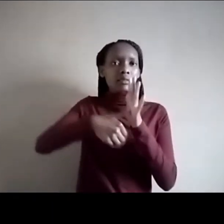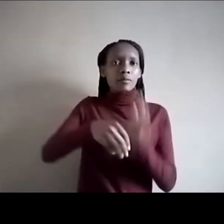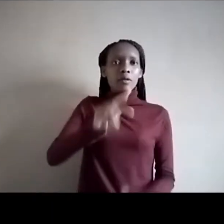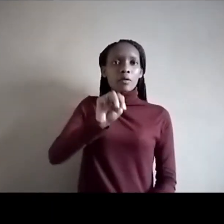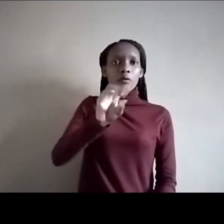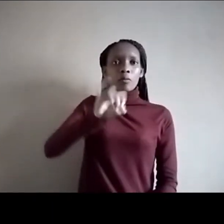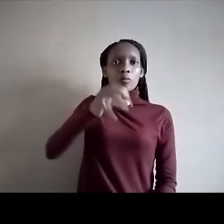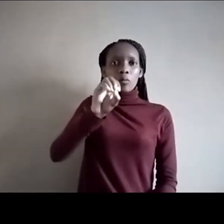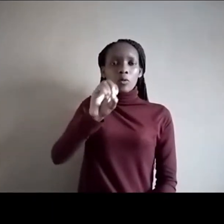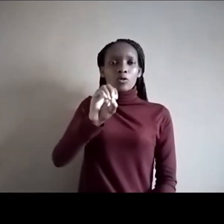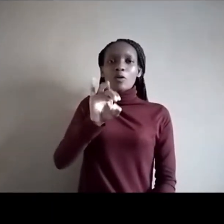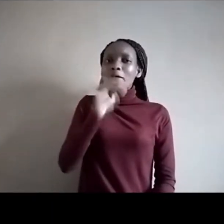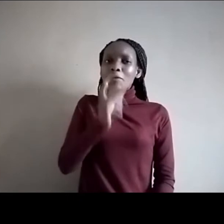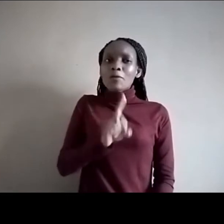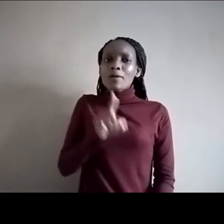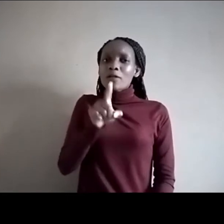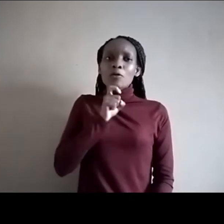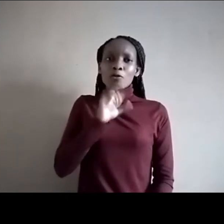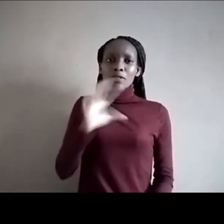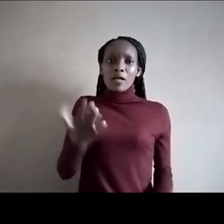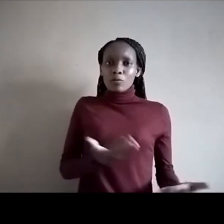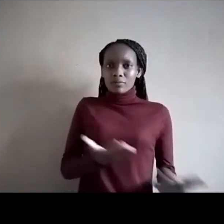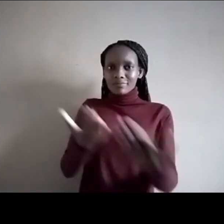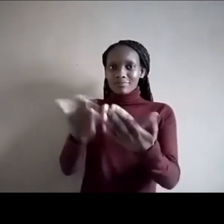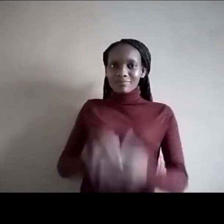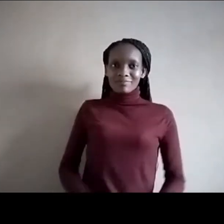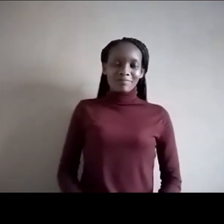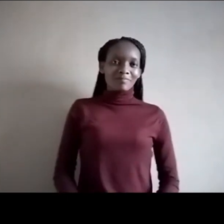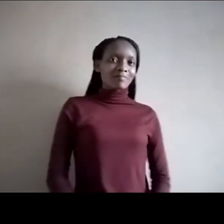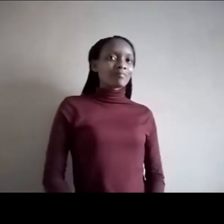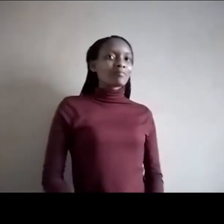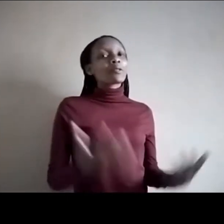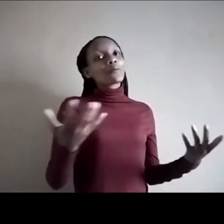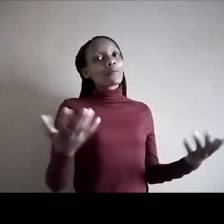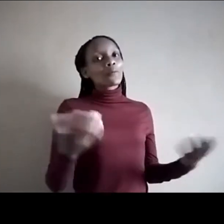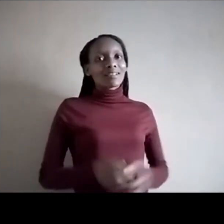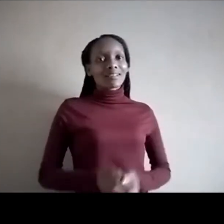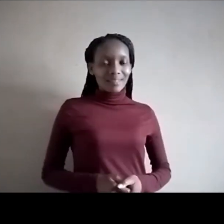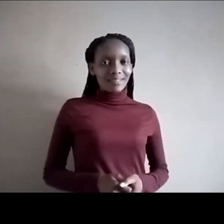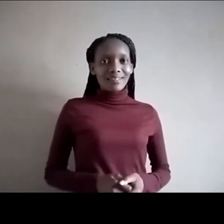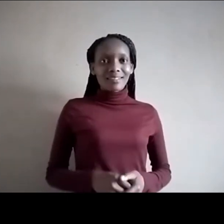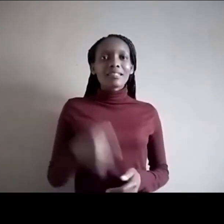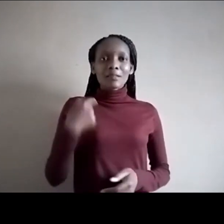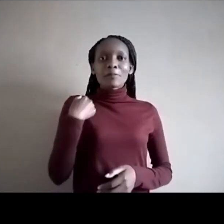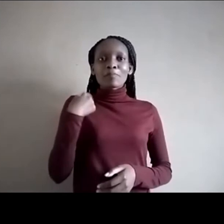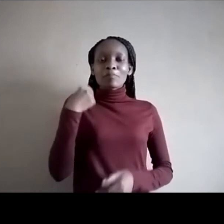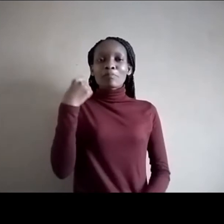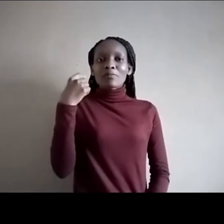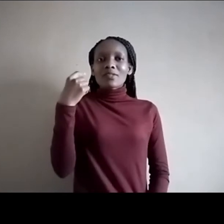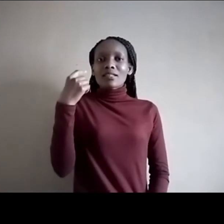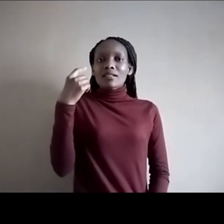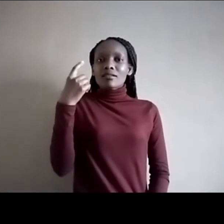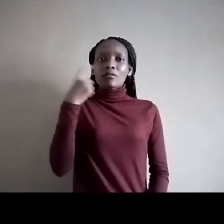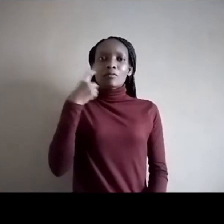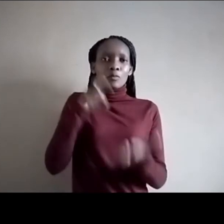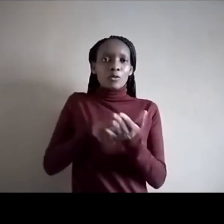do you use it? Over to you. Well, take it this way. I've come to realize that people that